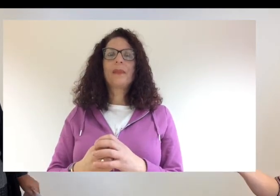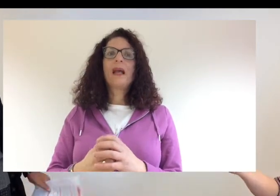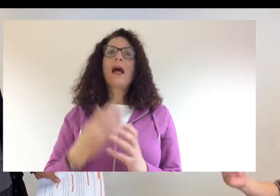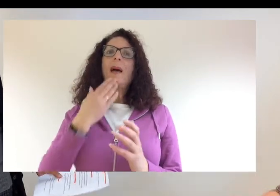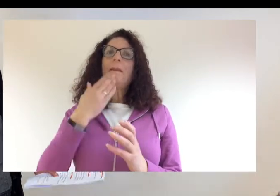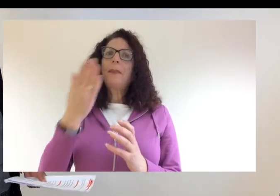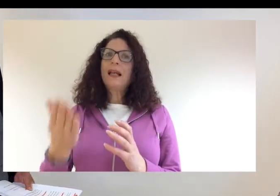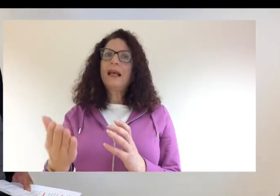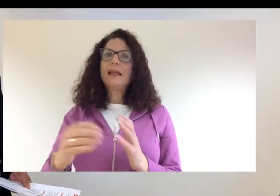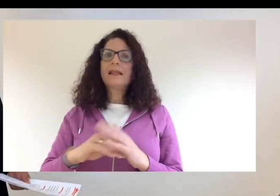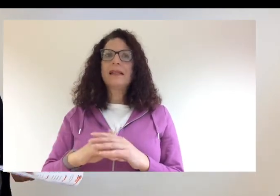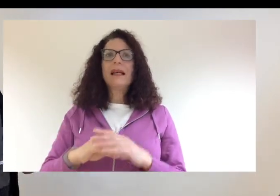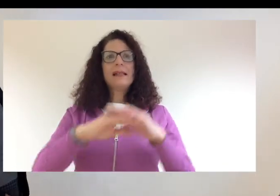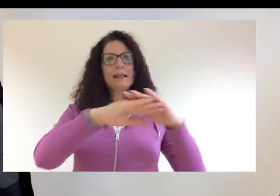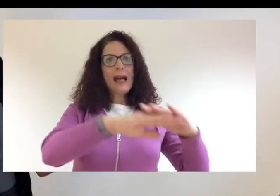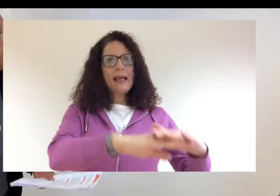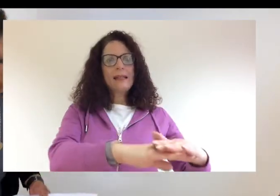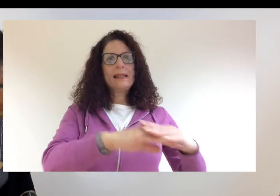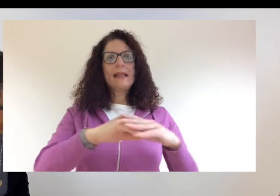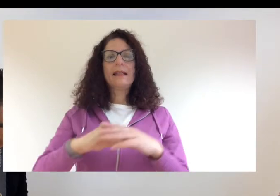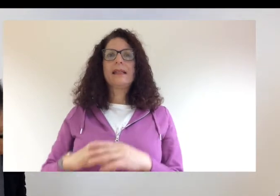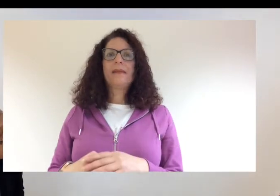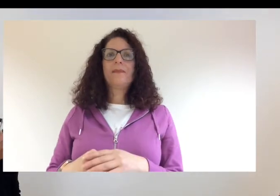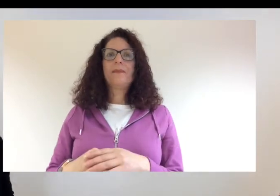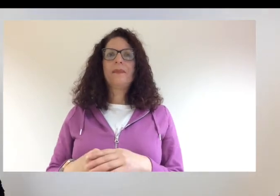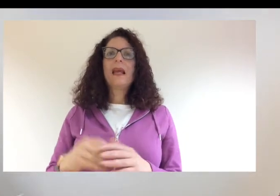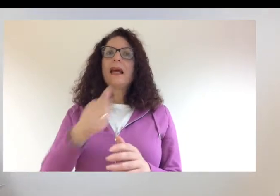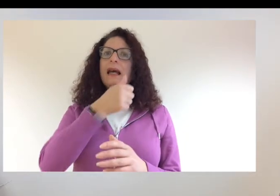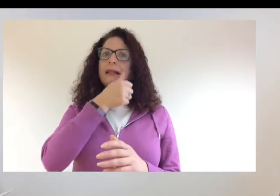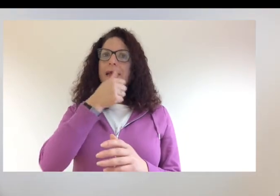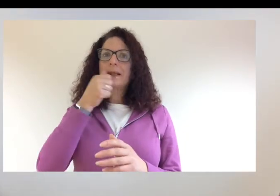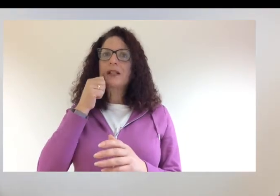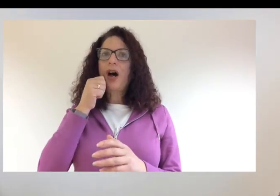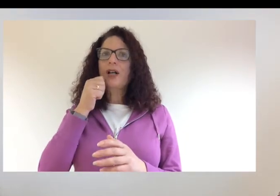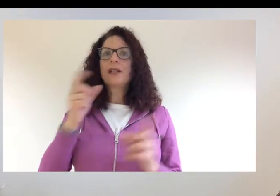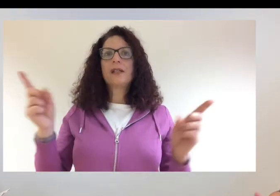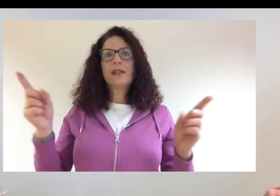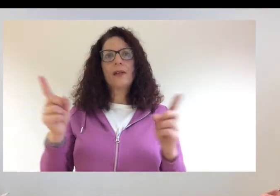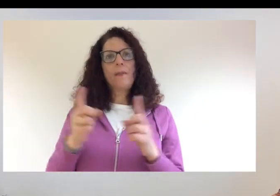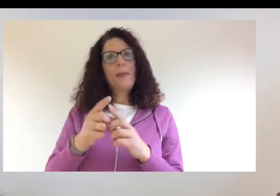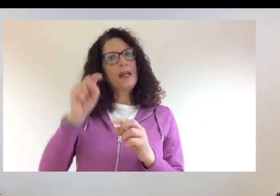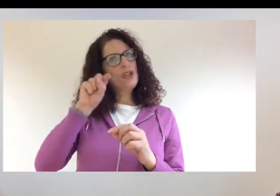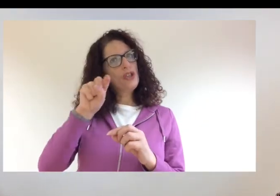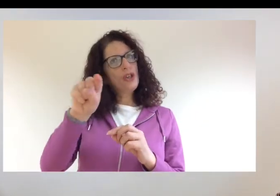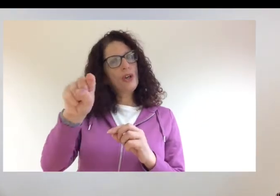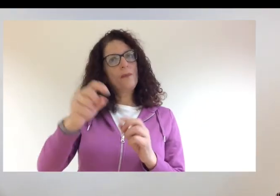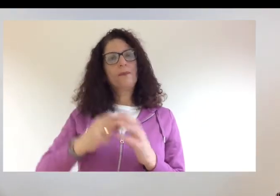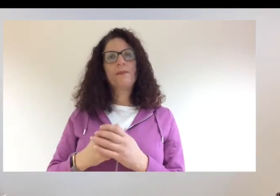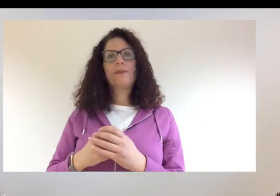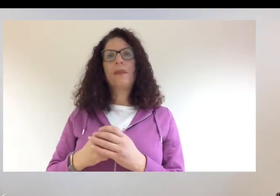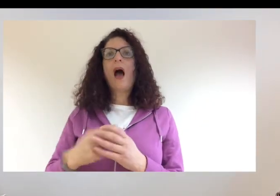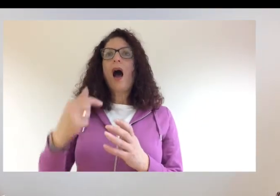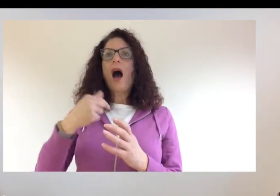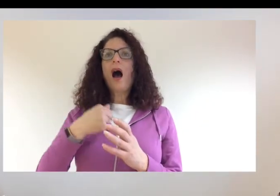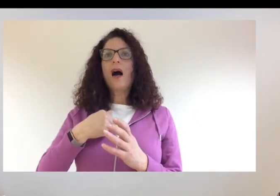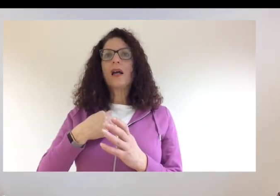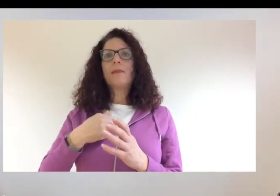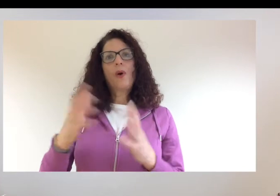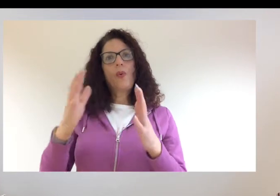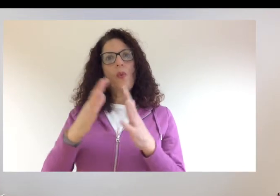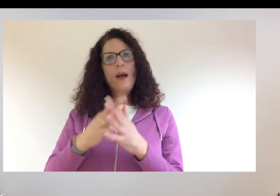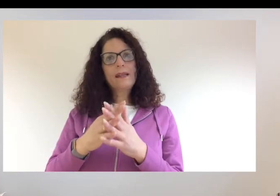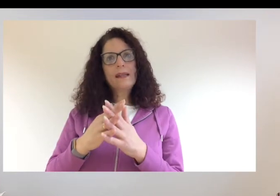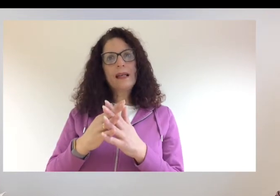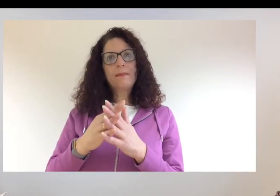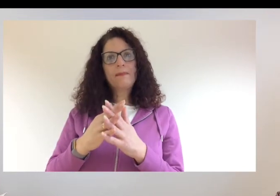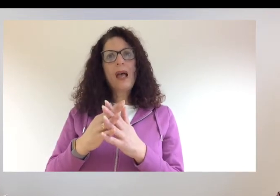Please take a seat. It's nice to meet you. I'm Wendy and I will try to